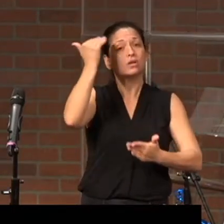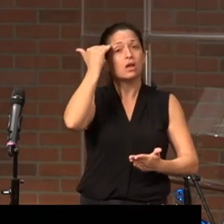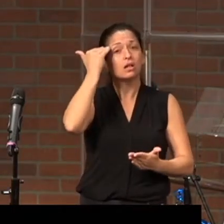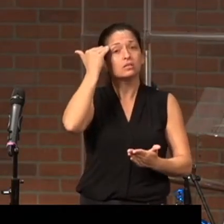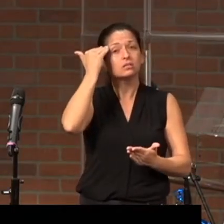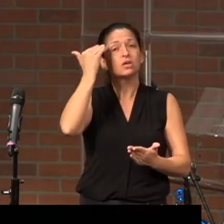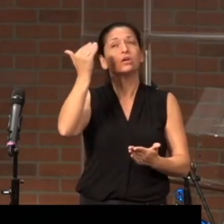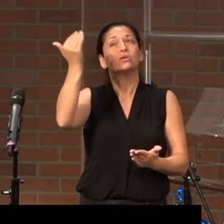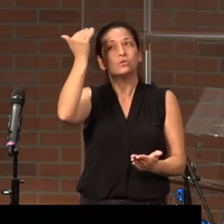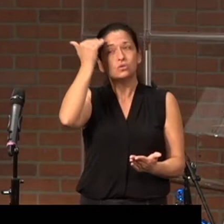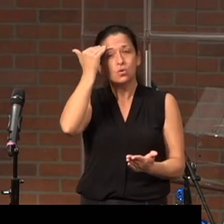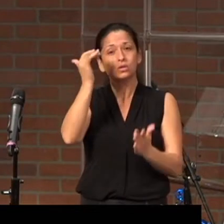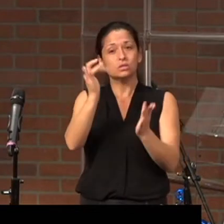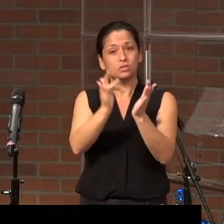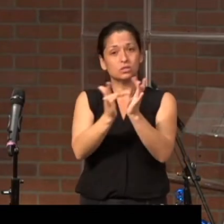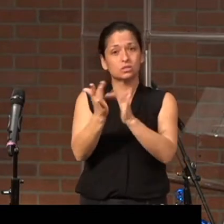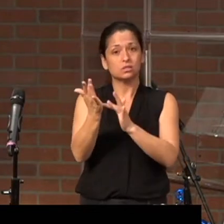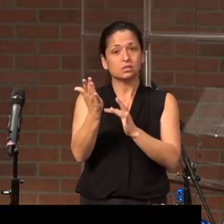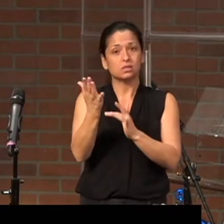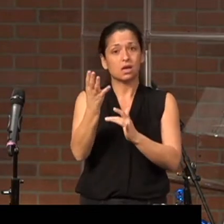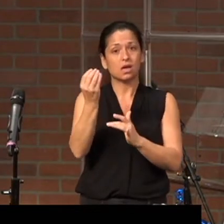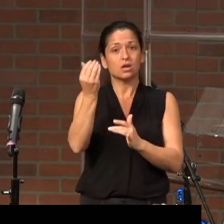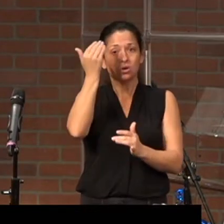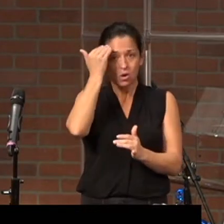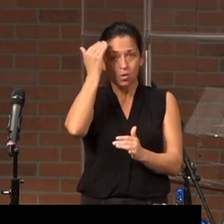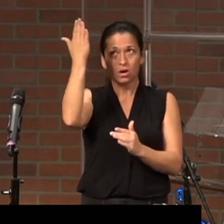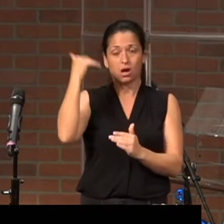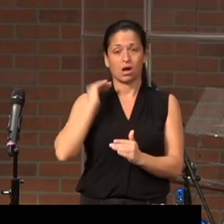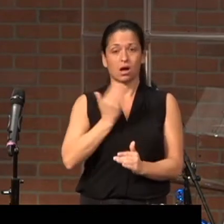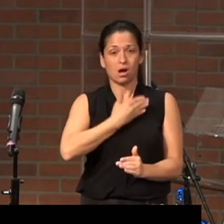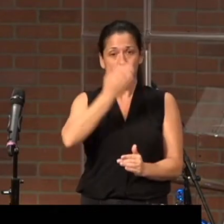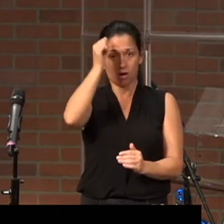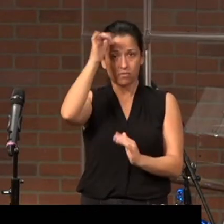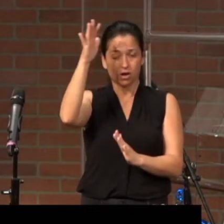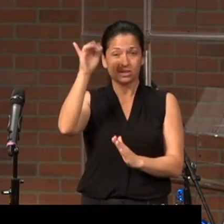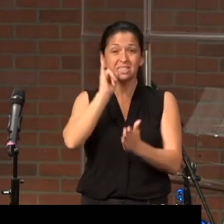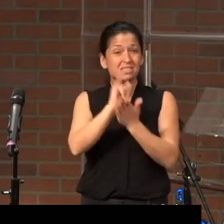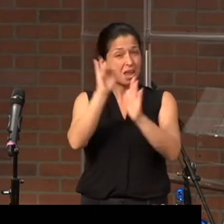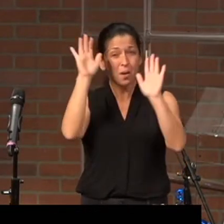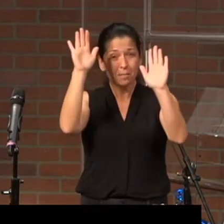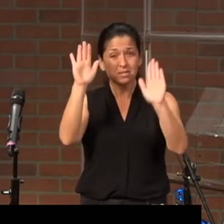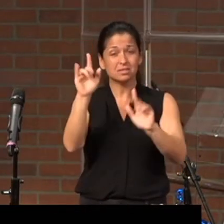through knowing Jesus, knowing the Father. Isn't that amazing?